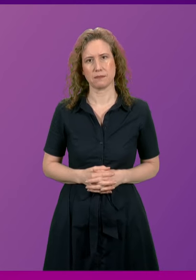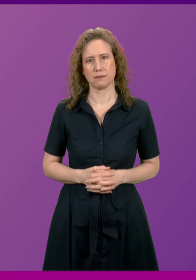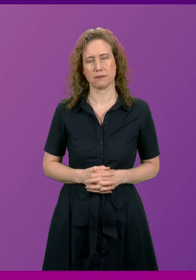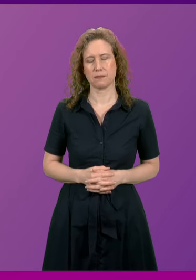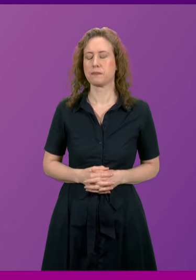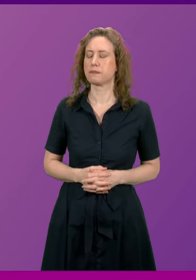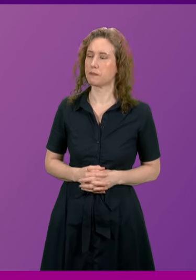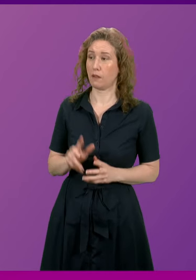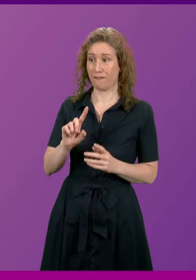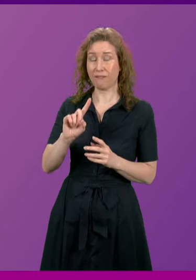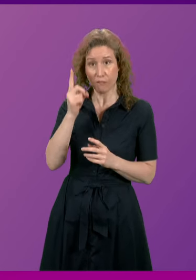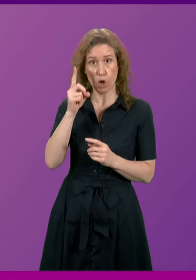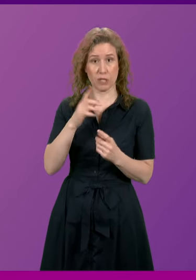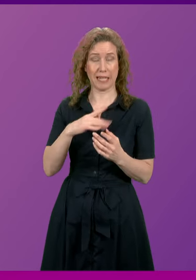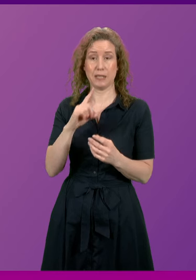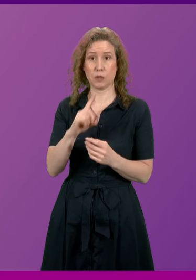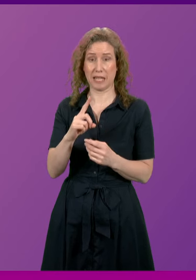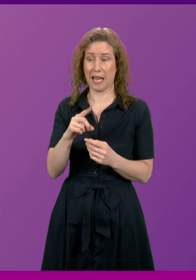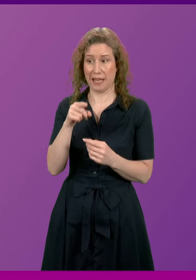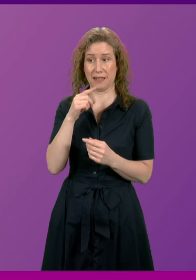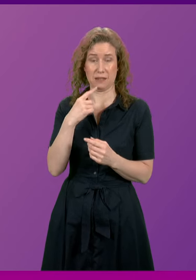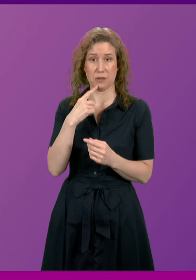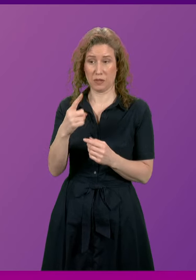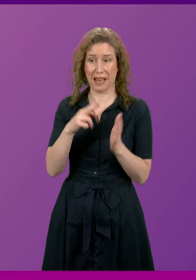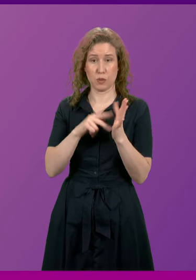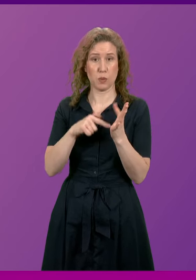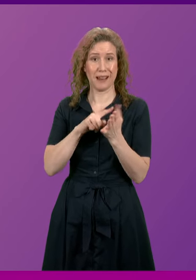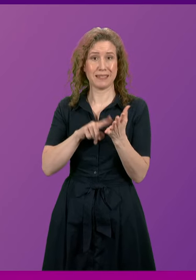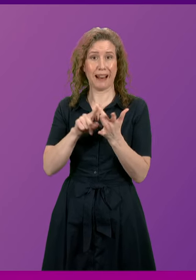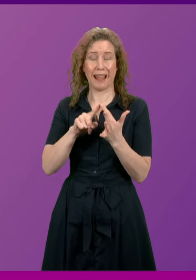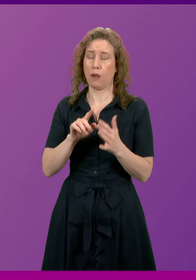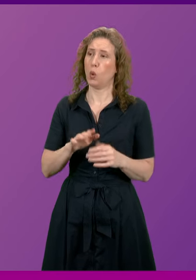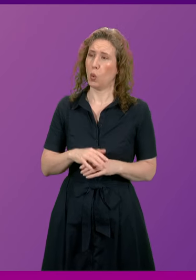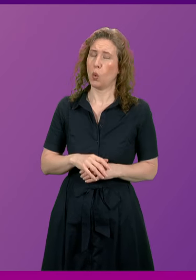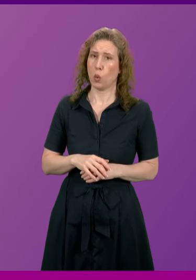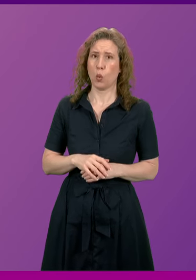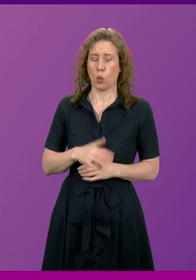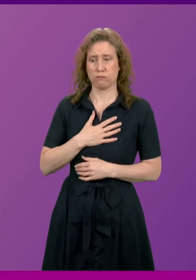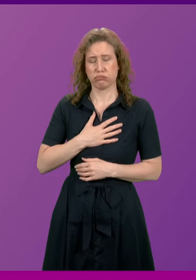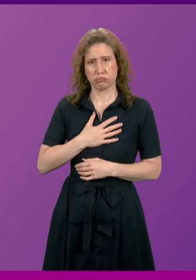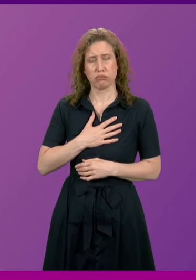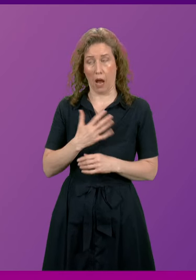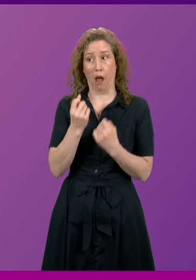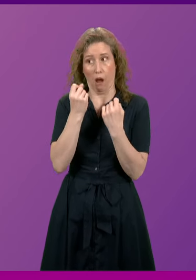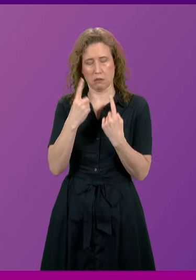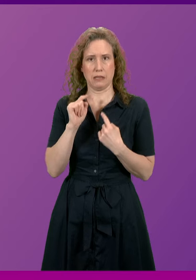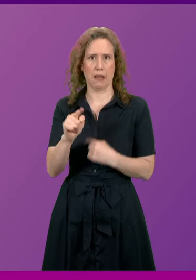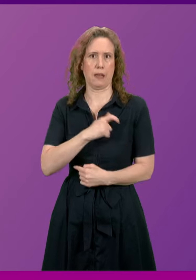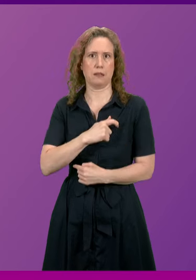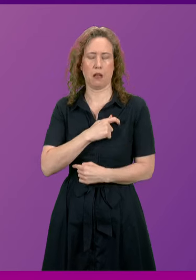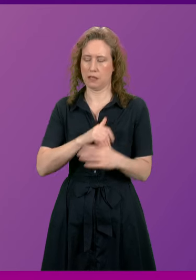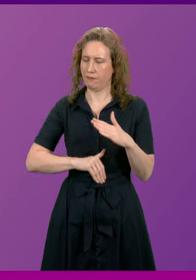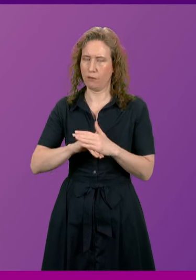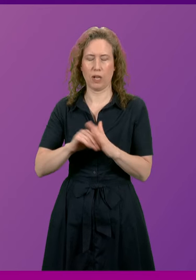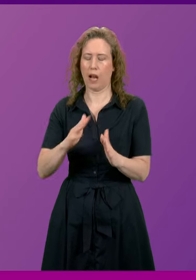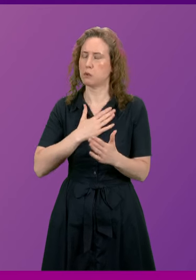The first thing I would say is to say to Natalie I understand entirely the anxiety that she faces